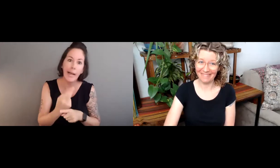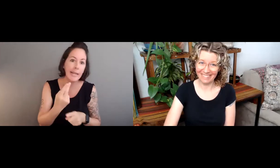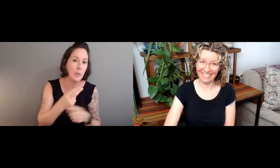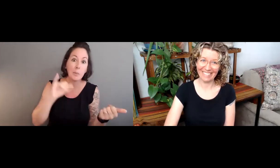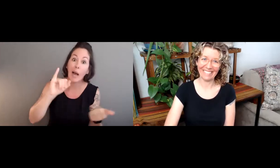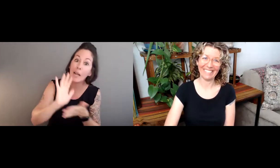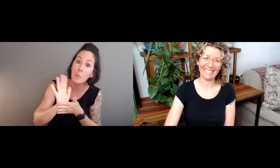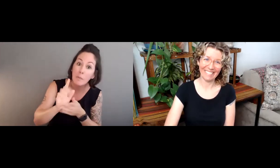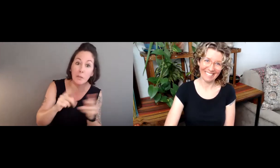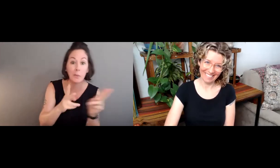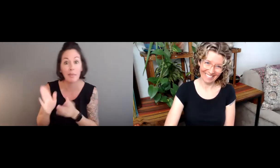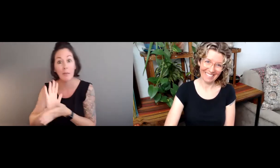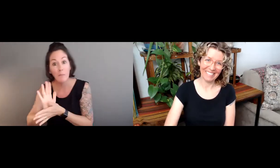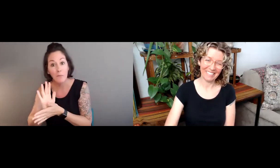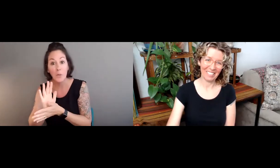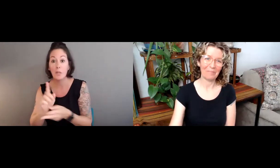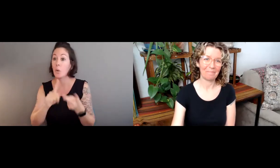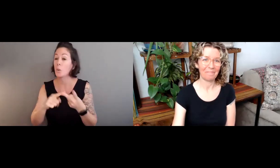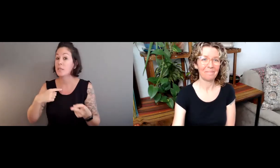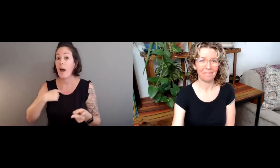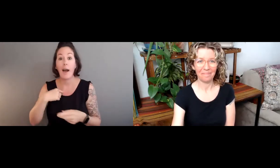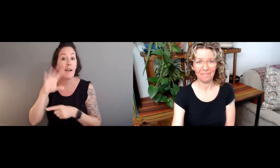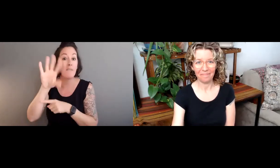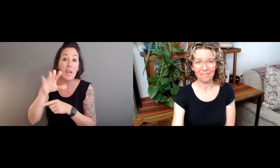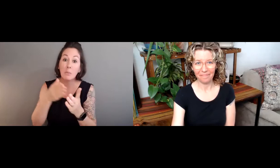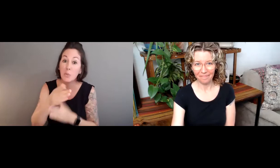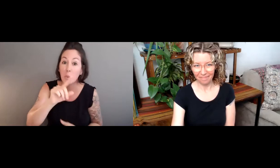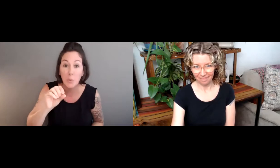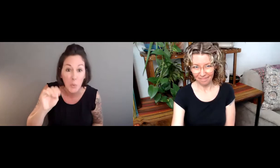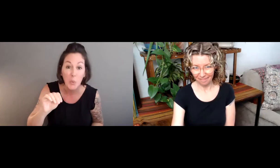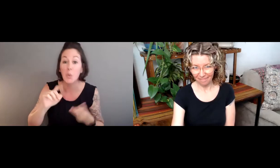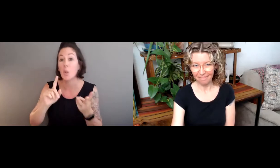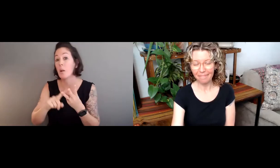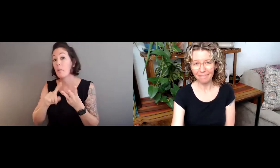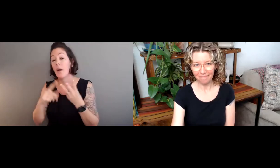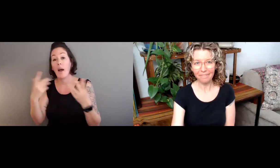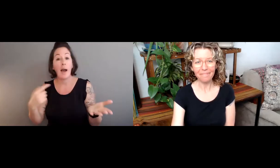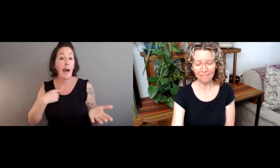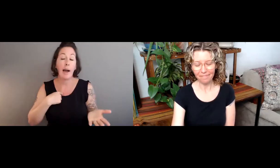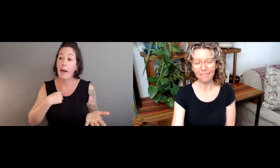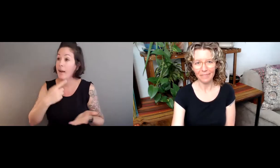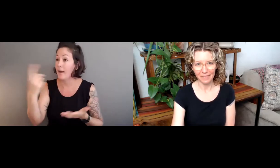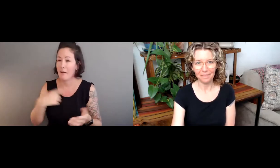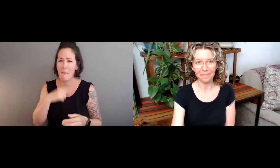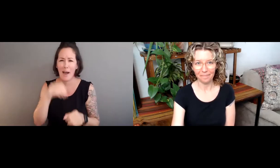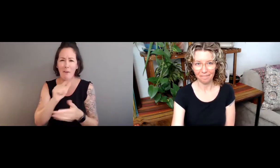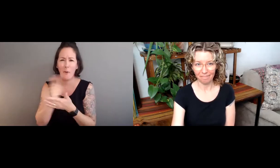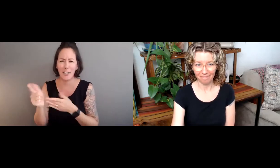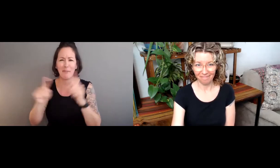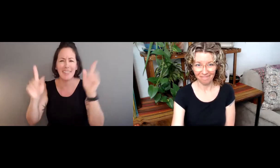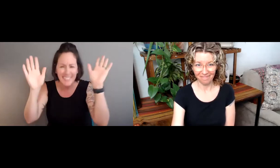to name things you did. For example, I used iMovie to edit the films. I filmed through Zoom.